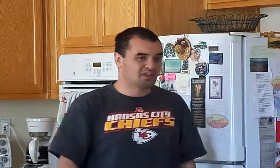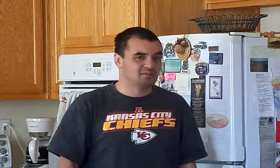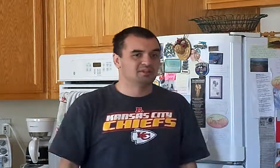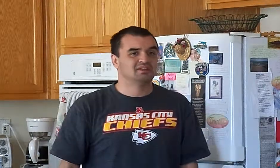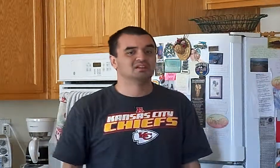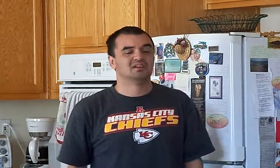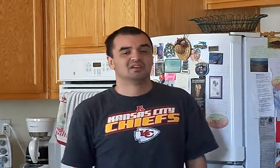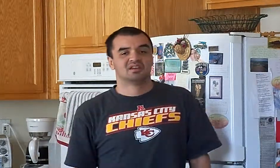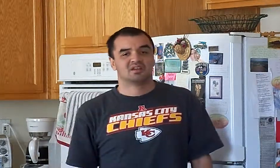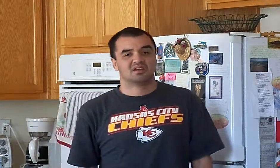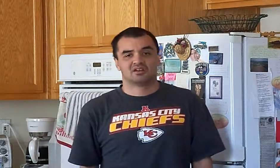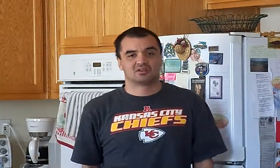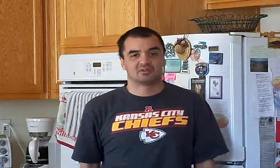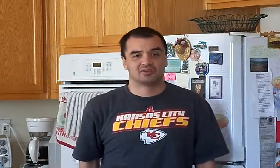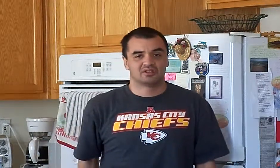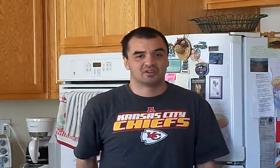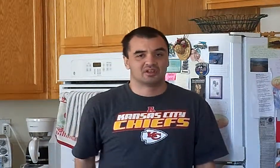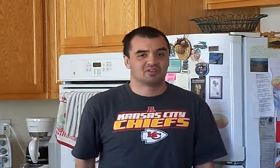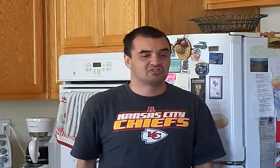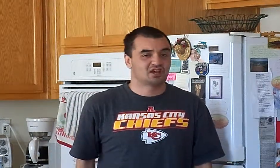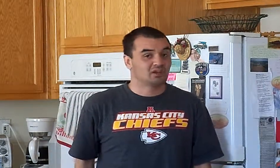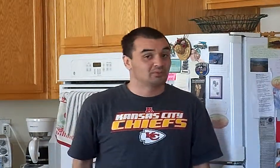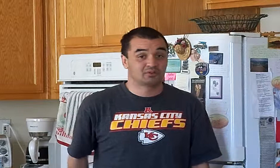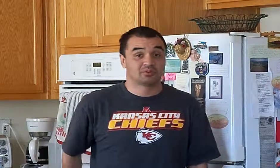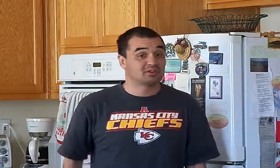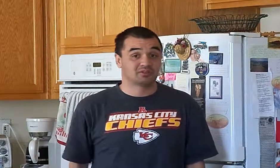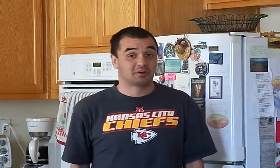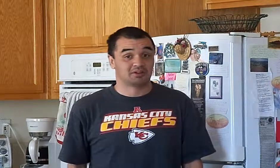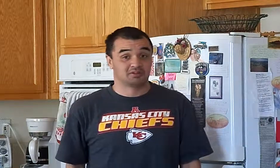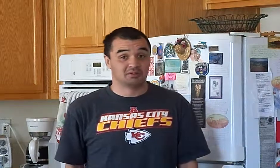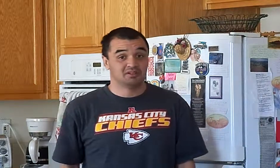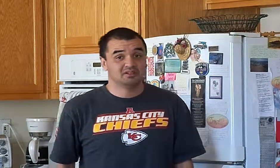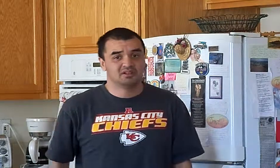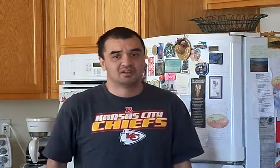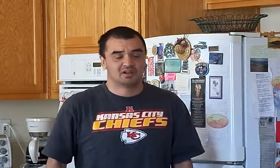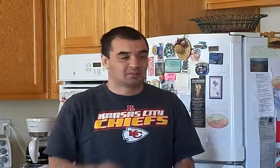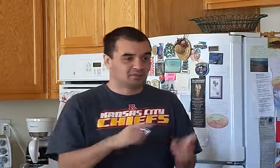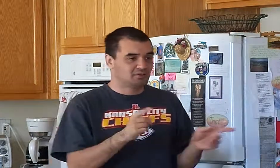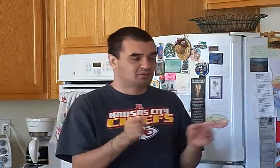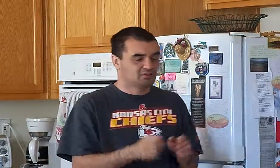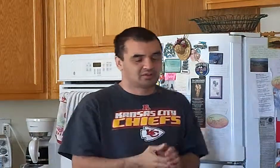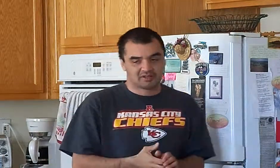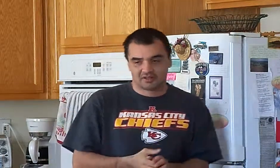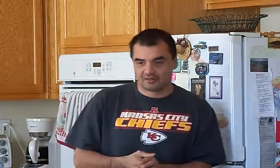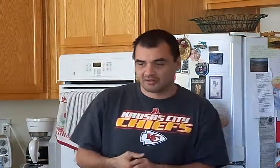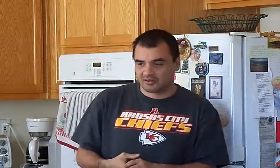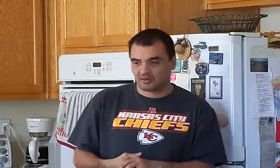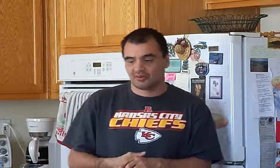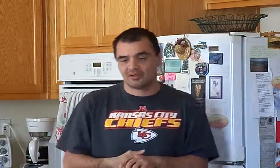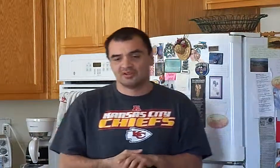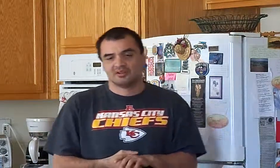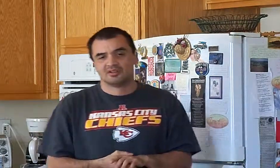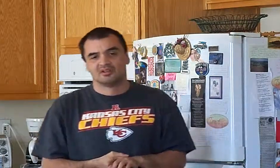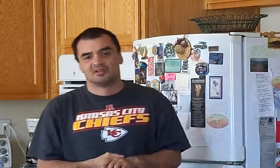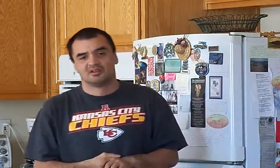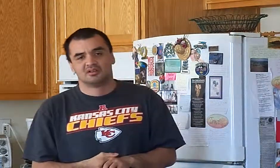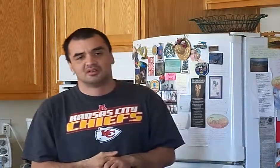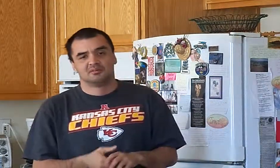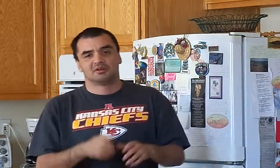Amy and Knuckles and Shadow, which really surprises me. And I'll probably do something on that a little on. But